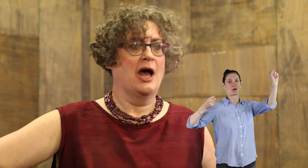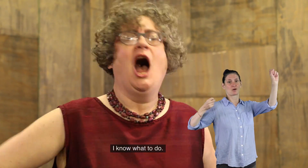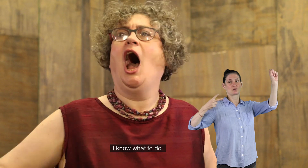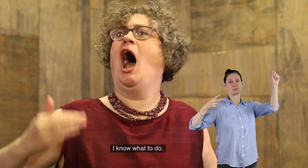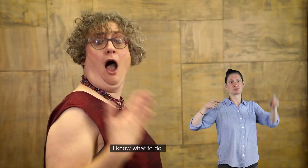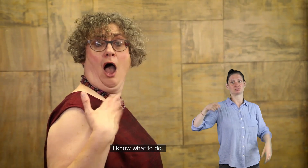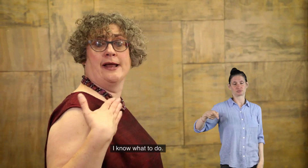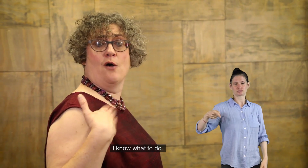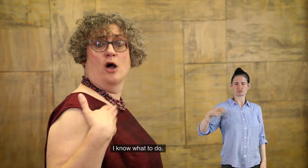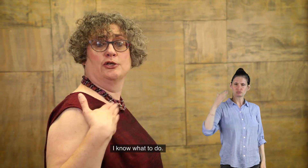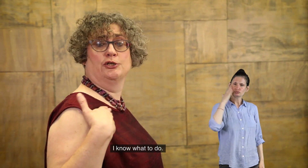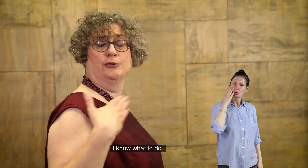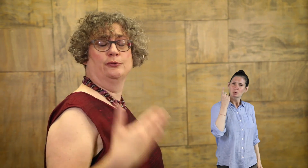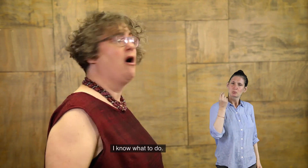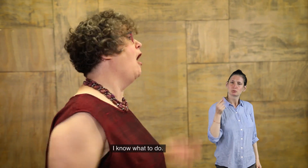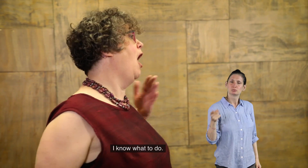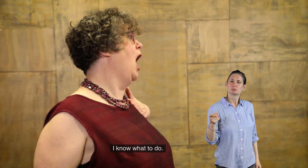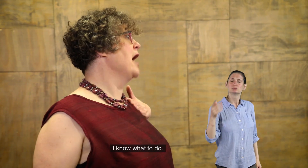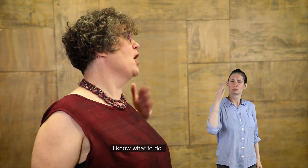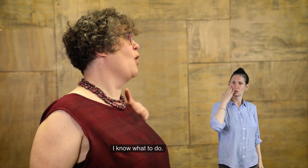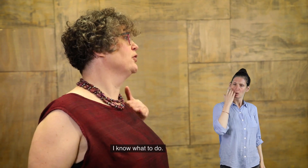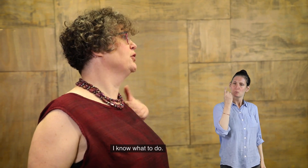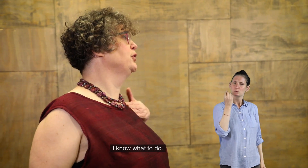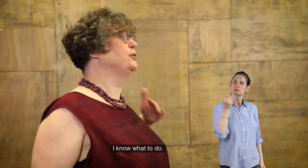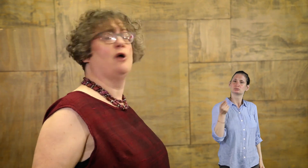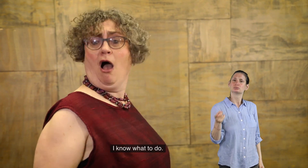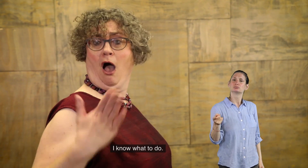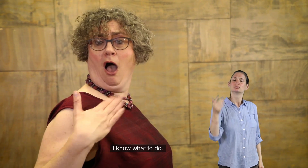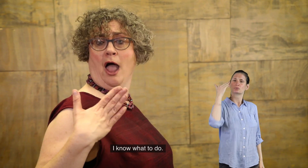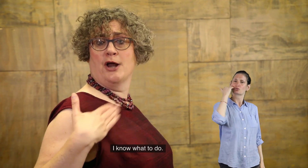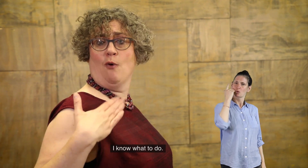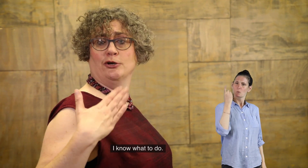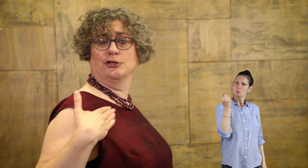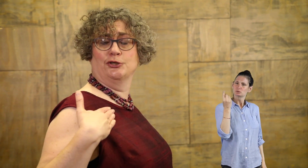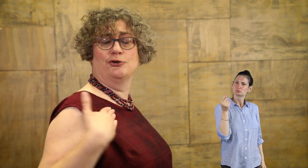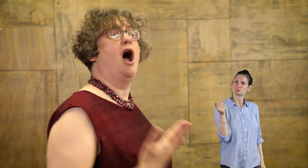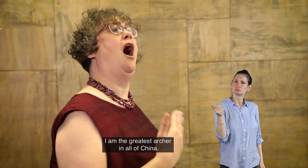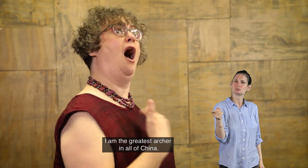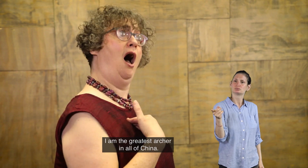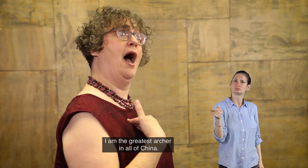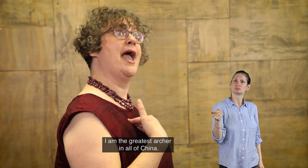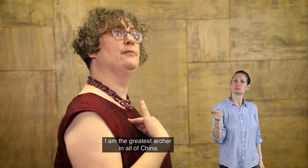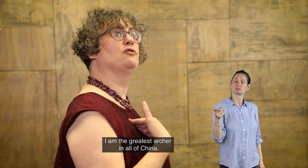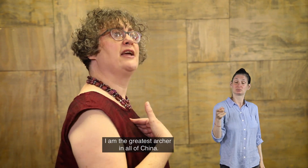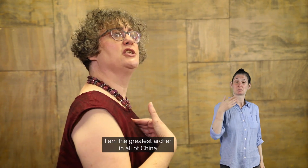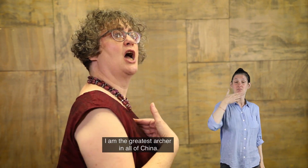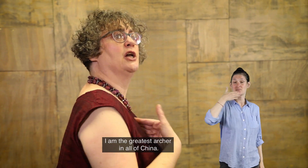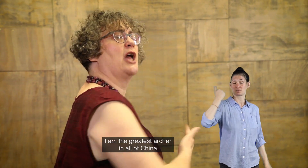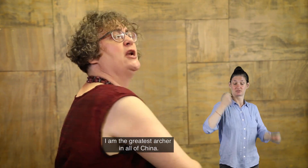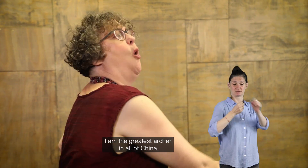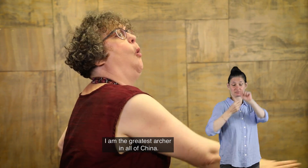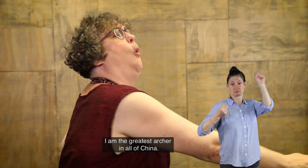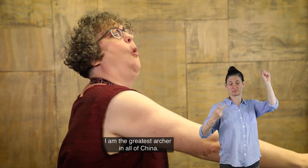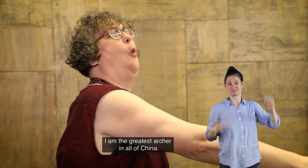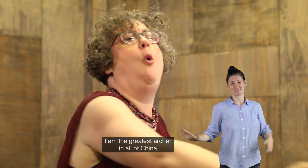hum. I know what to do. I know what to do. I know what to do. I am the greatest